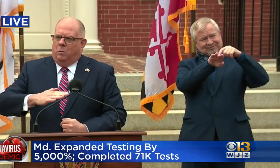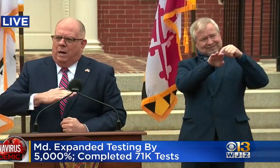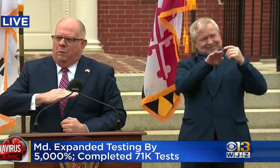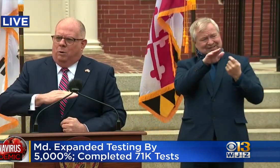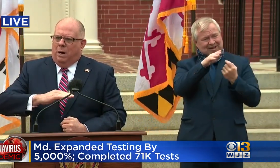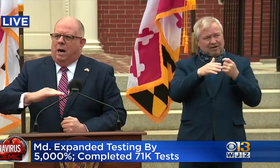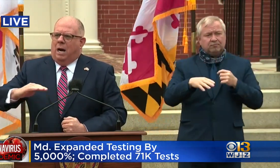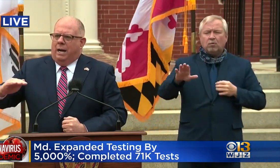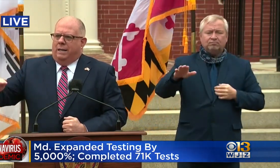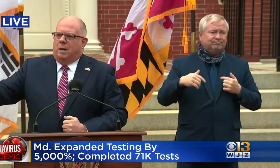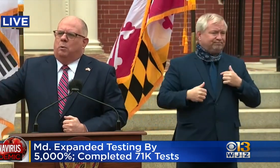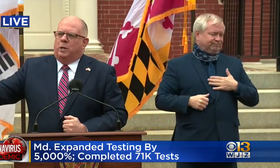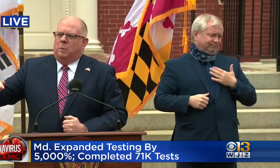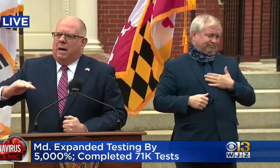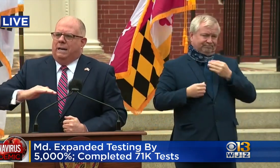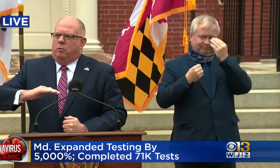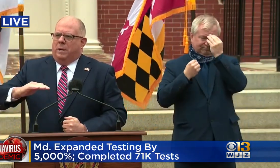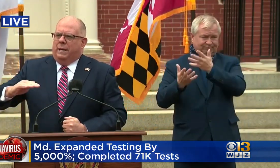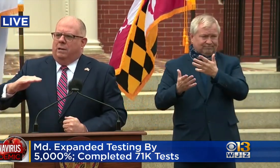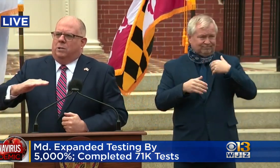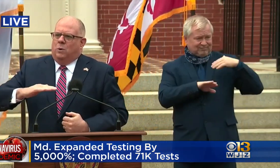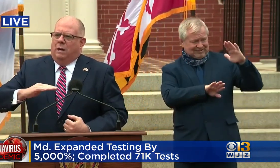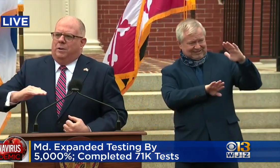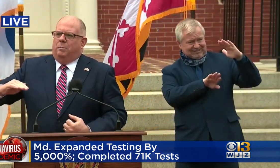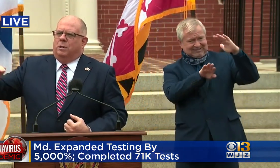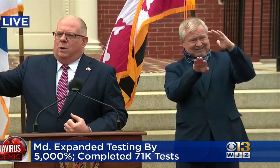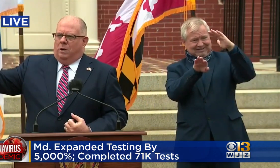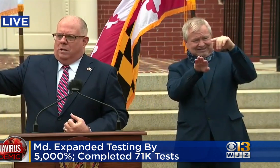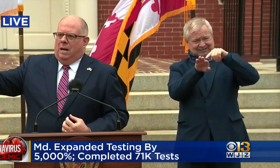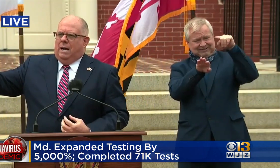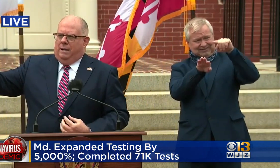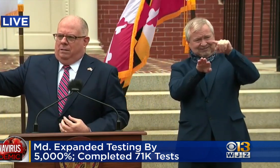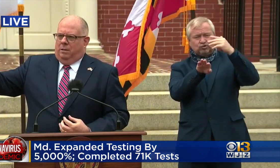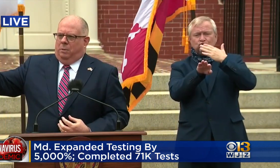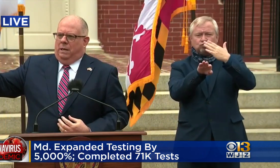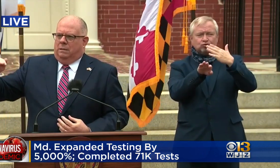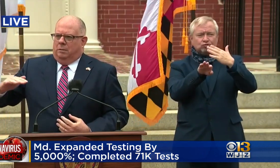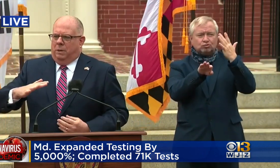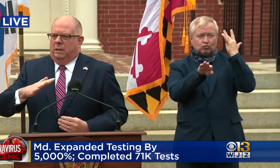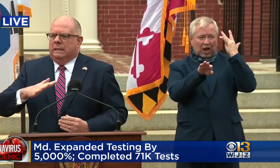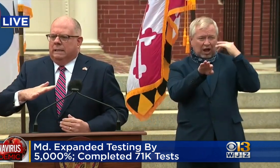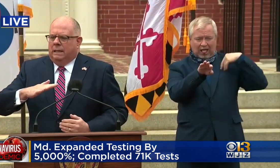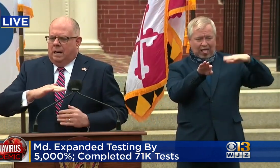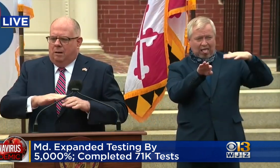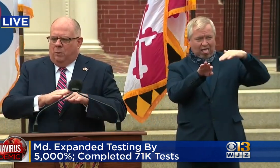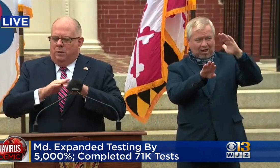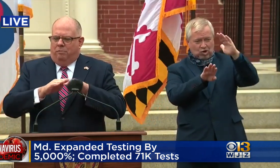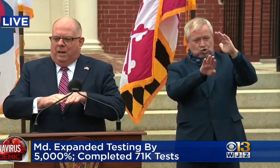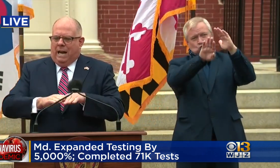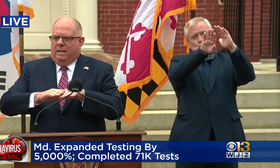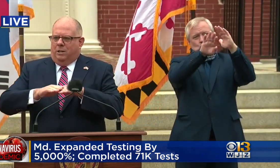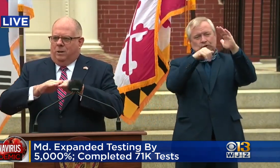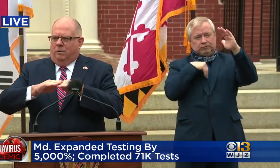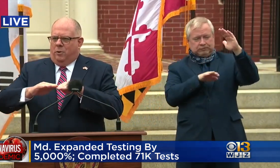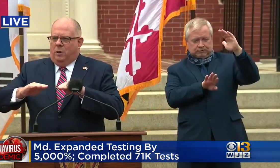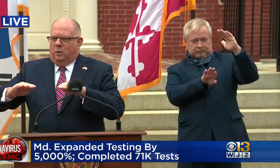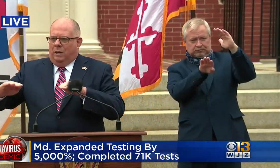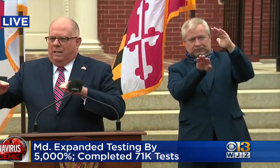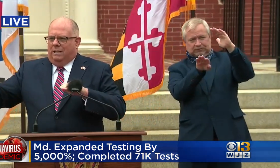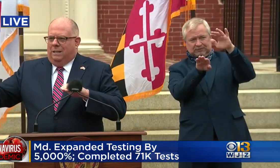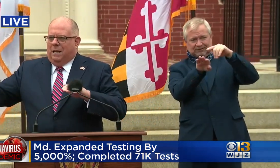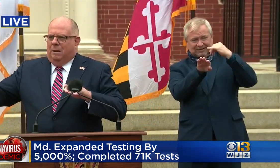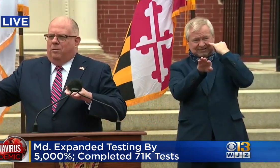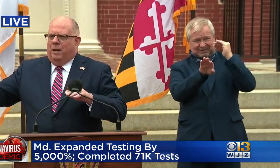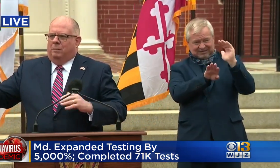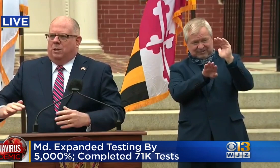It's a little bit why we're behind a couple weeks behind everybody else and why our numbers aren't as high as other places. But when you flatten the curve, you also